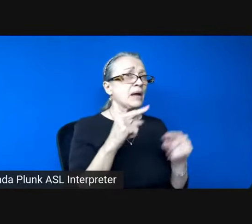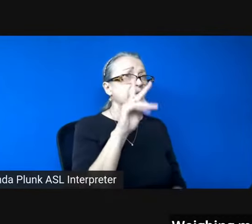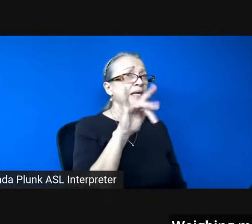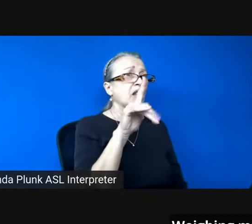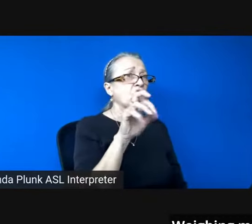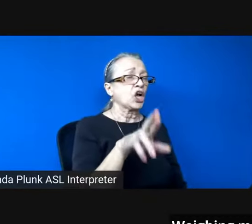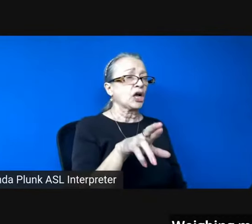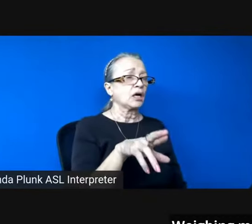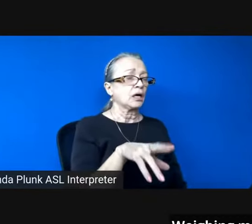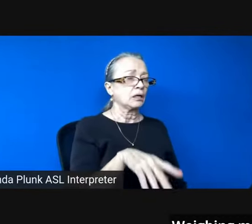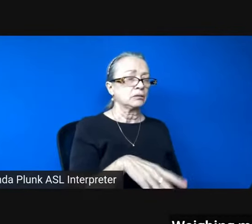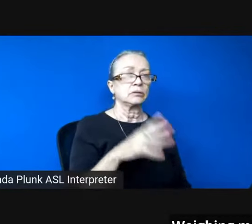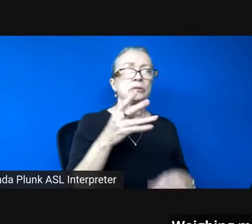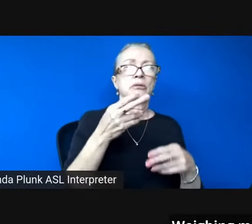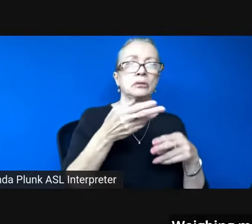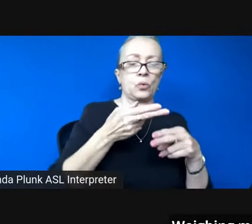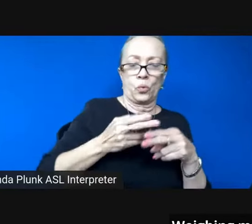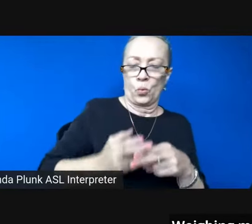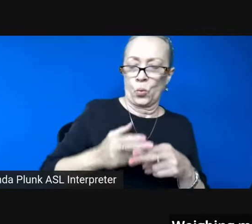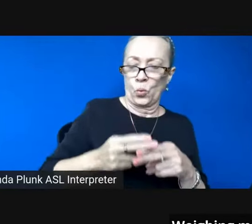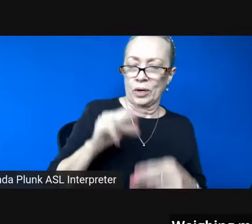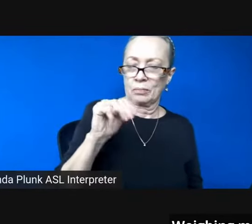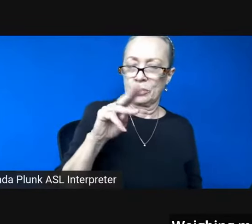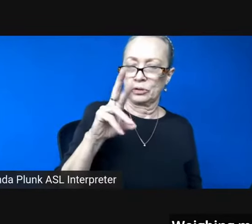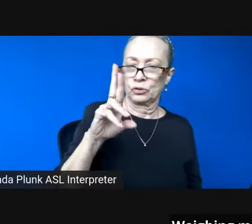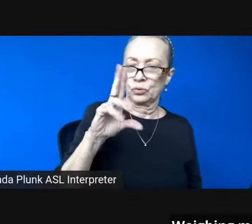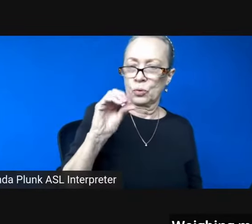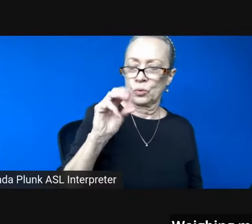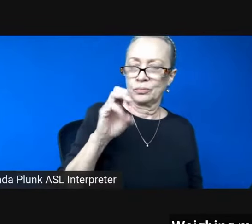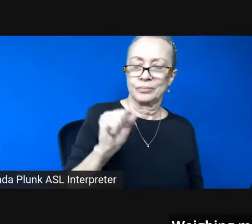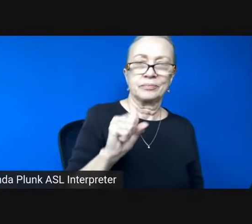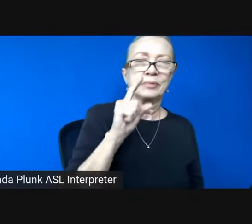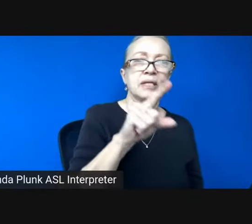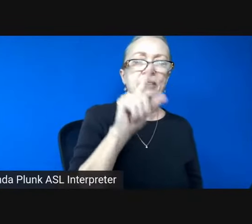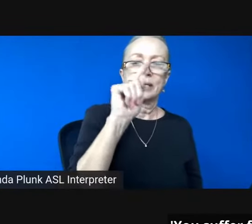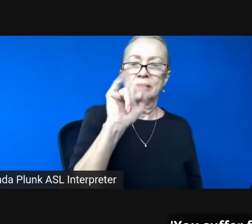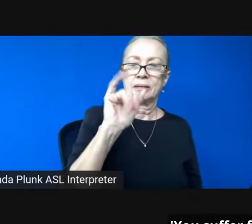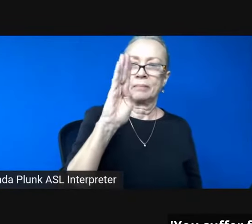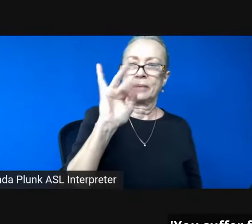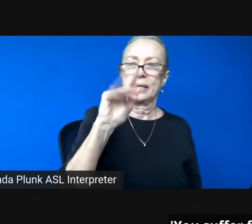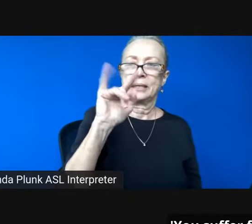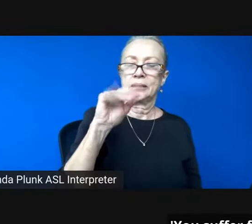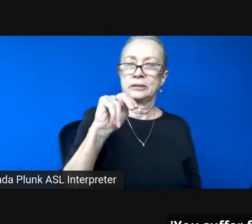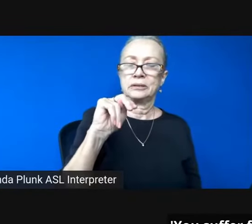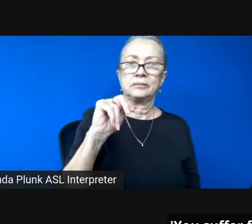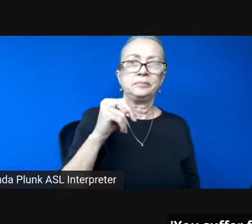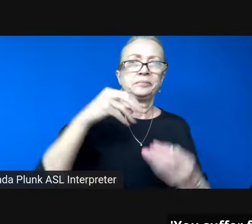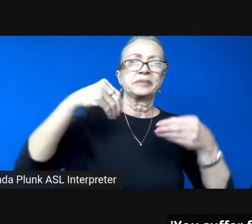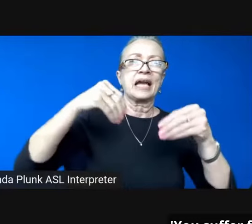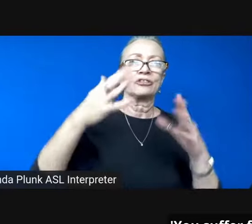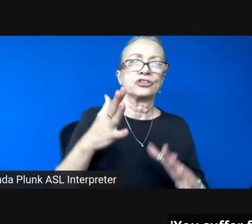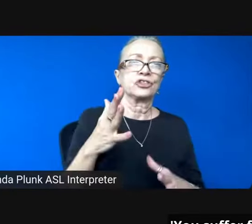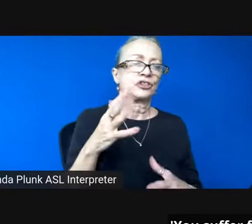weighing mushrooms the Tibetan cashier grins you suffer from suspicion